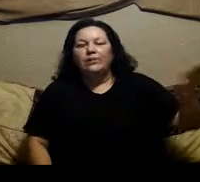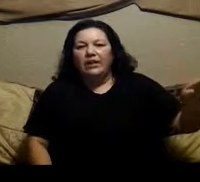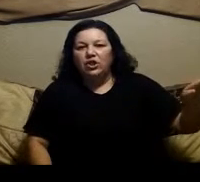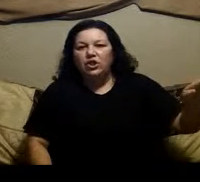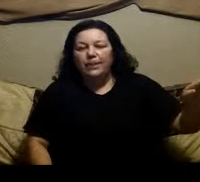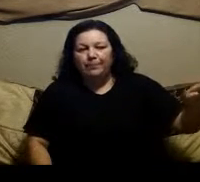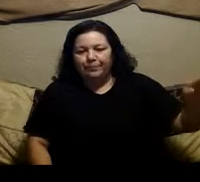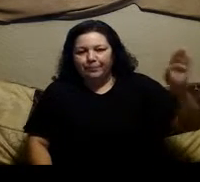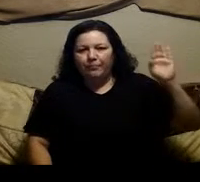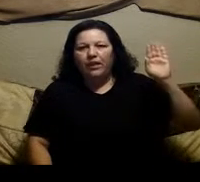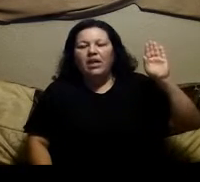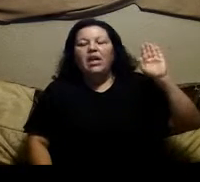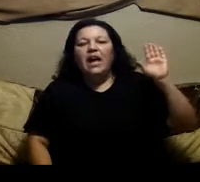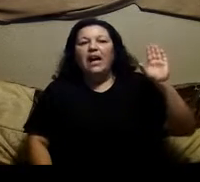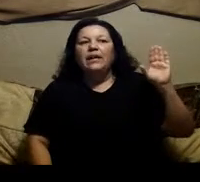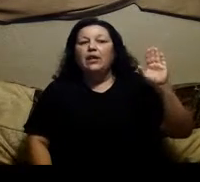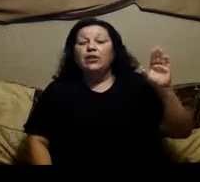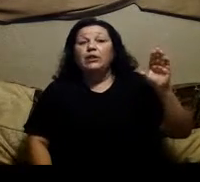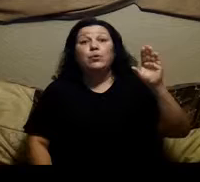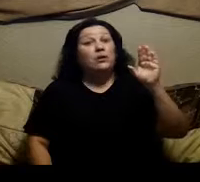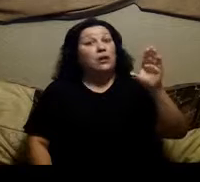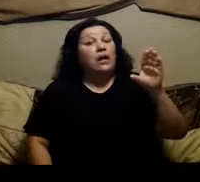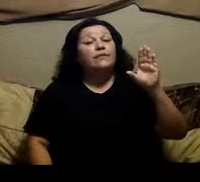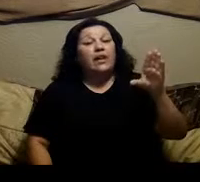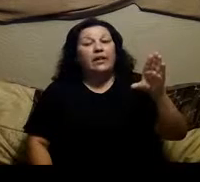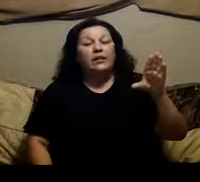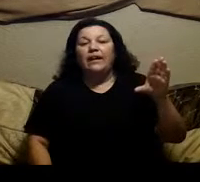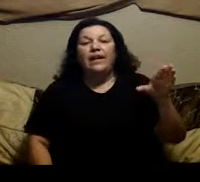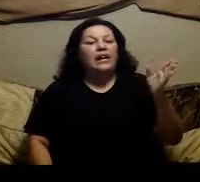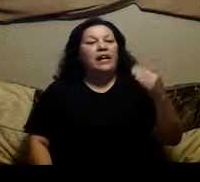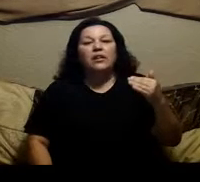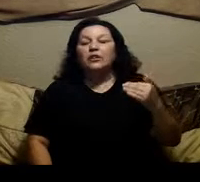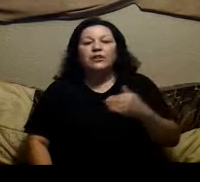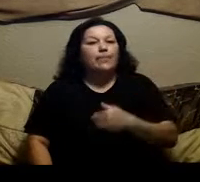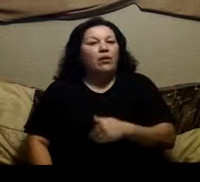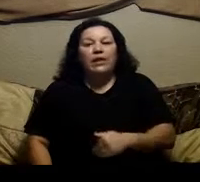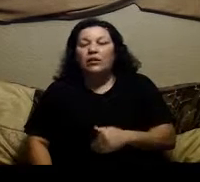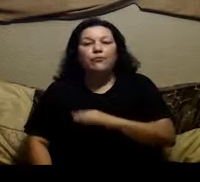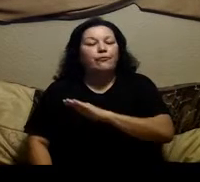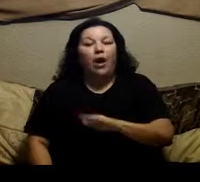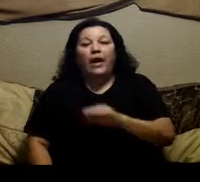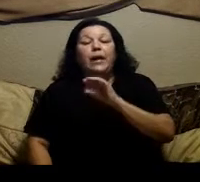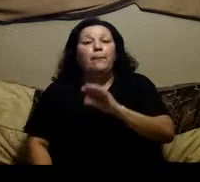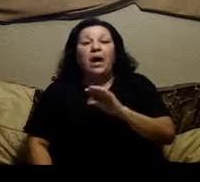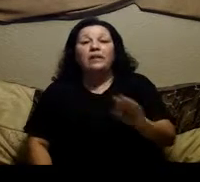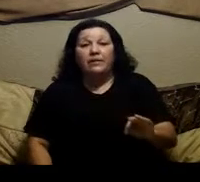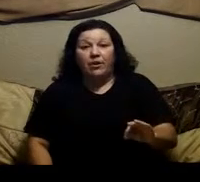relationship and i held on to a lot of anger and that anger just about killed fried my liver